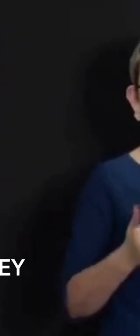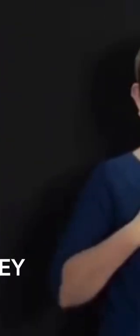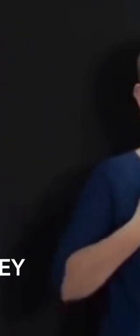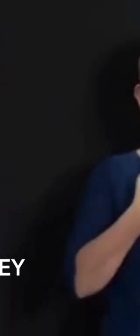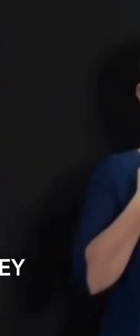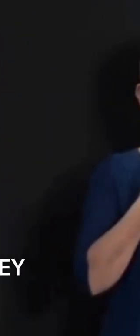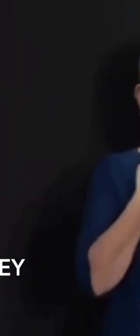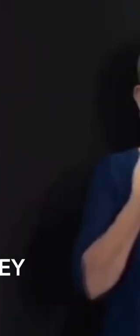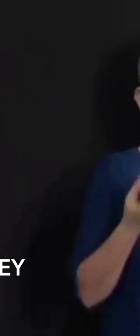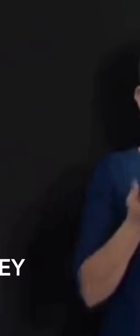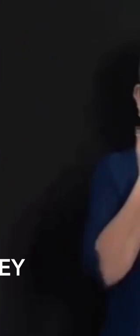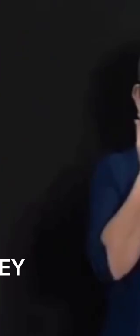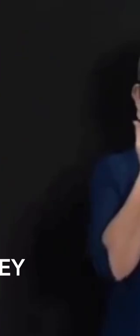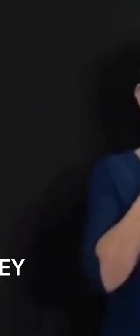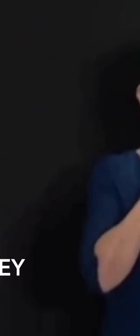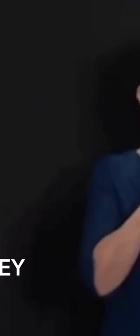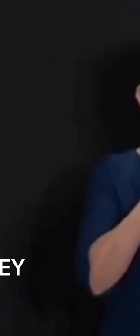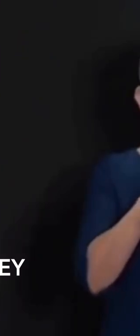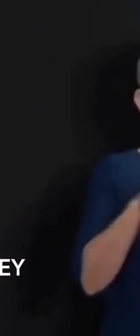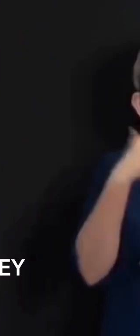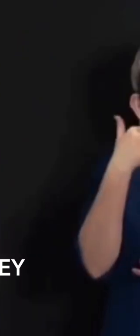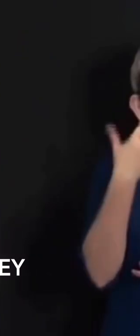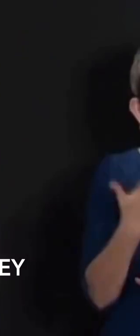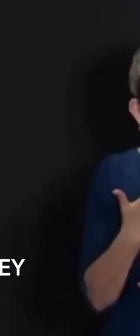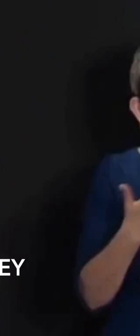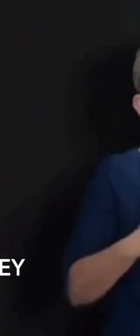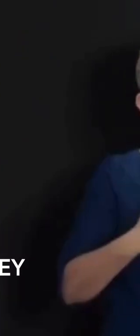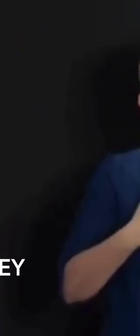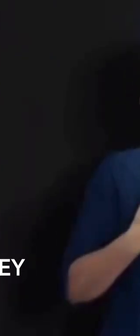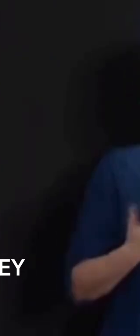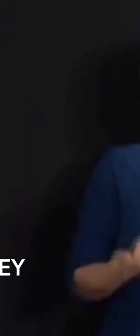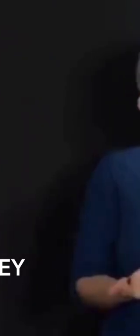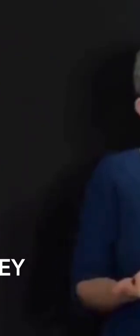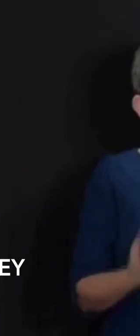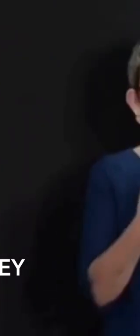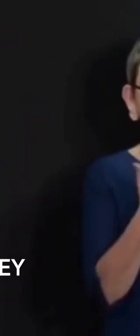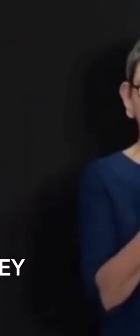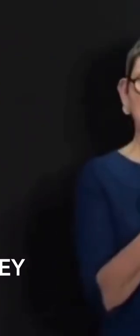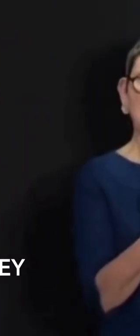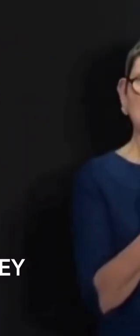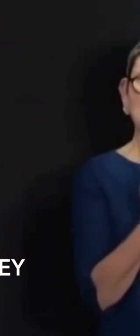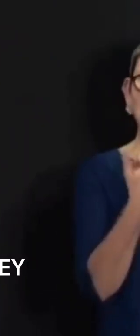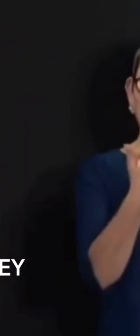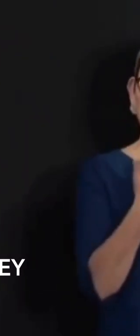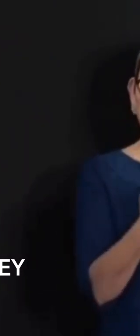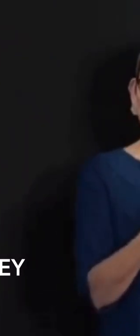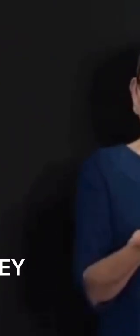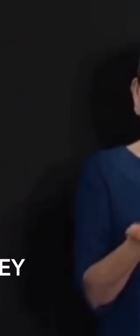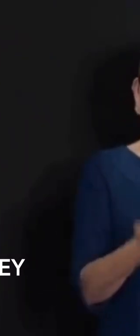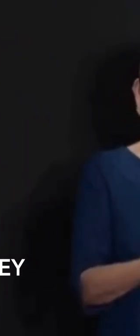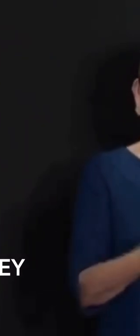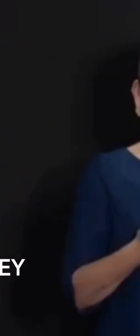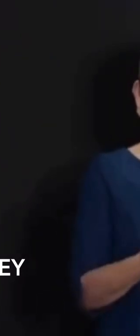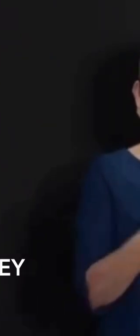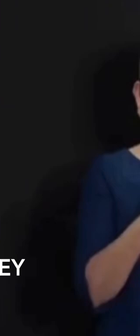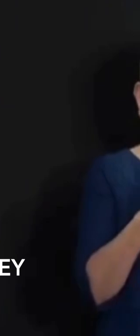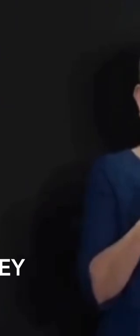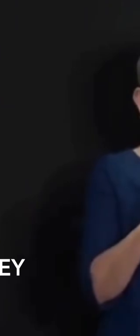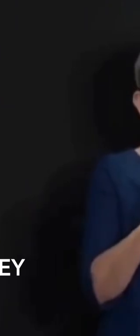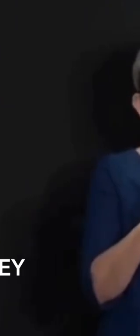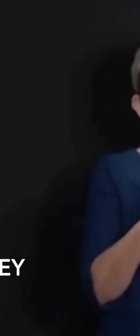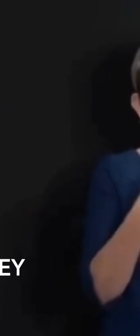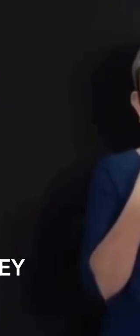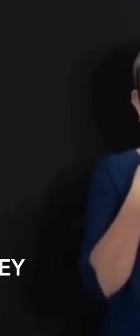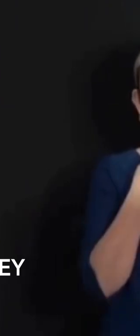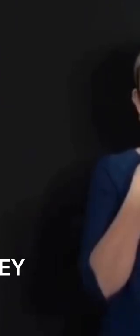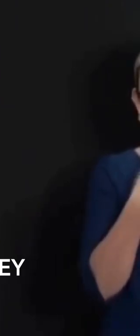the quiche that I've made last week. Got myself some fresh eggs, wee bit of spring onion, baked it. was lovely. Absolutely just perfect. Wee bit of